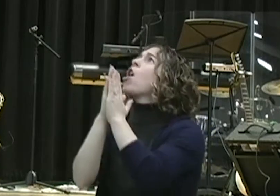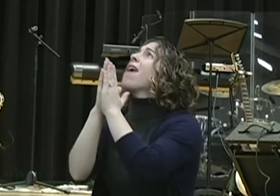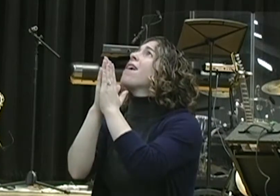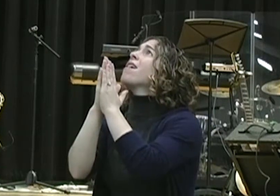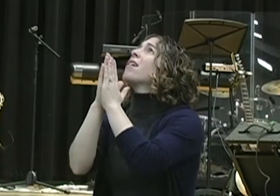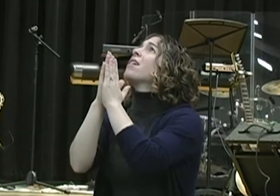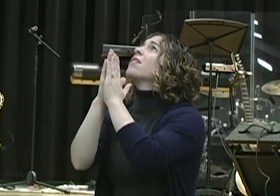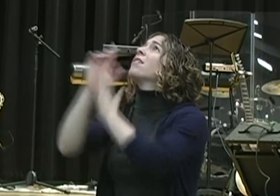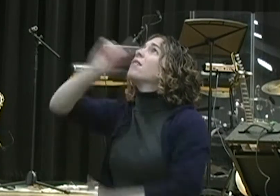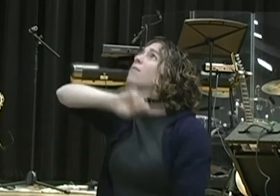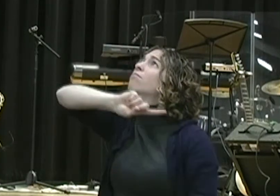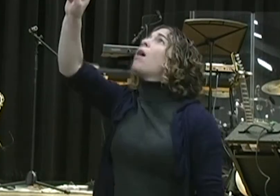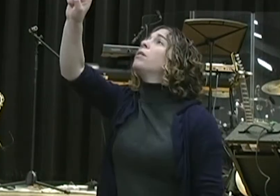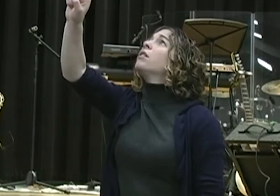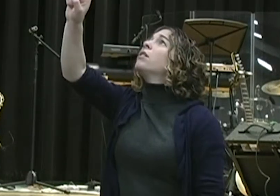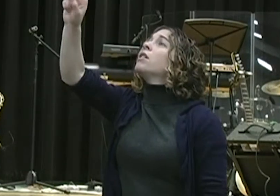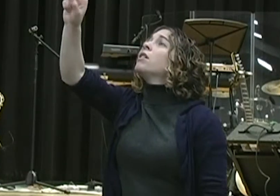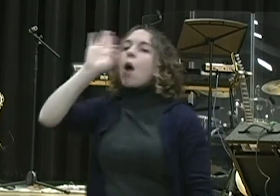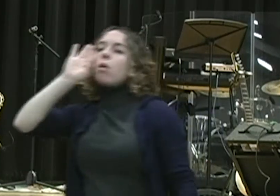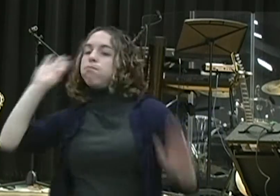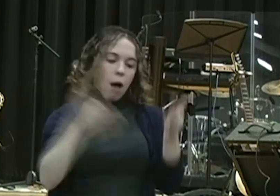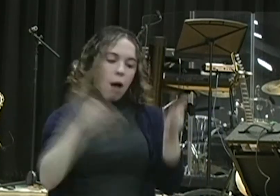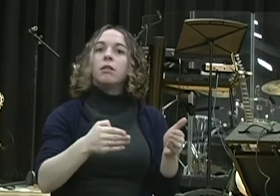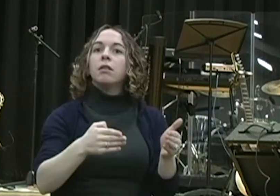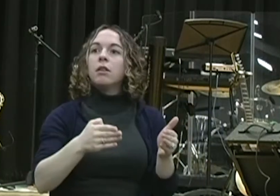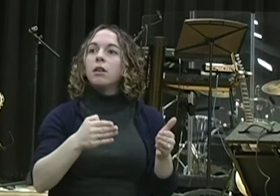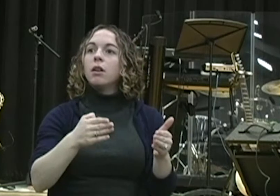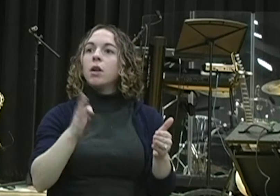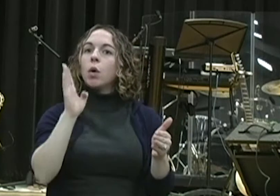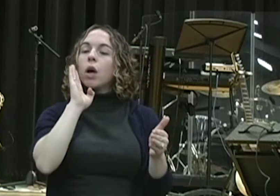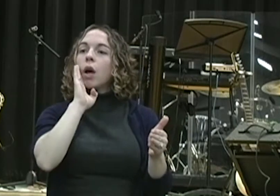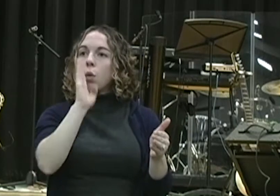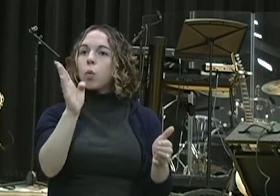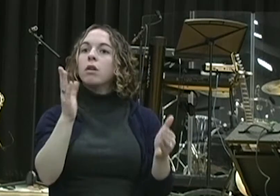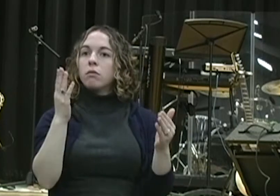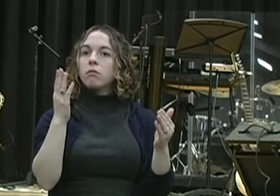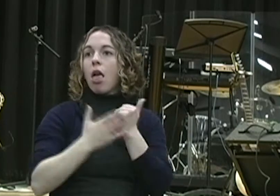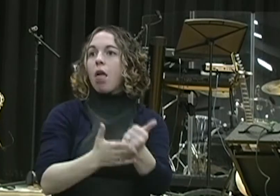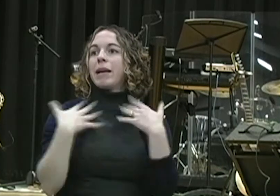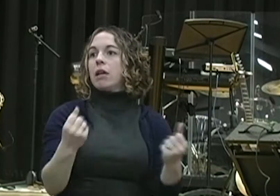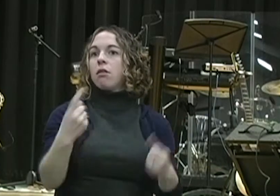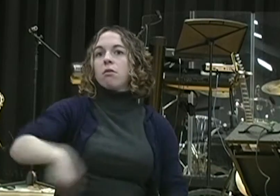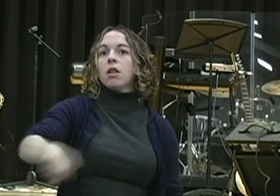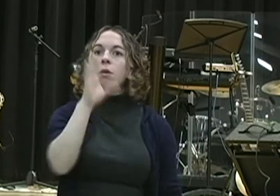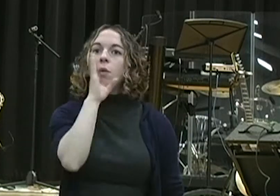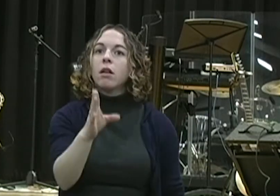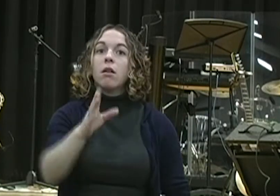their land. And God is calling us. Hallelujah. He's calling us to pray over our